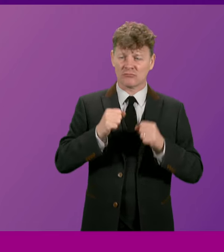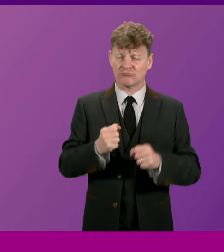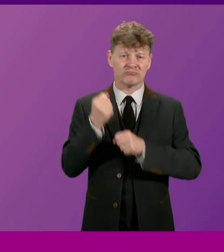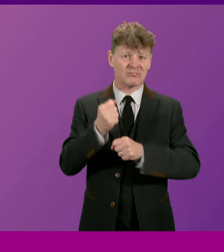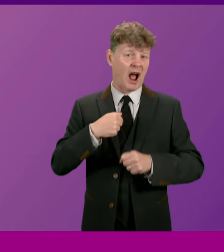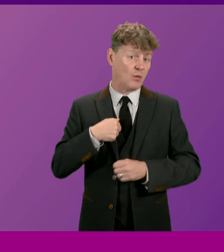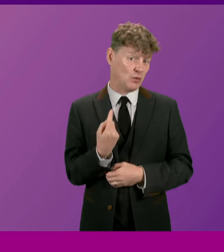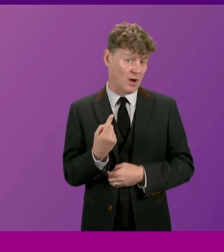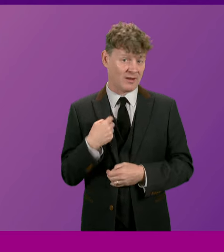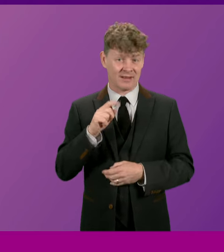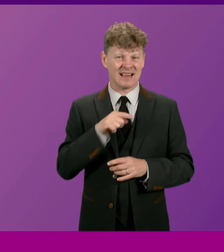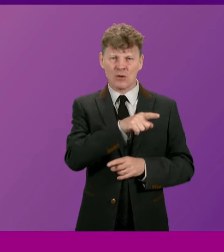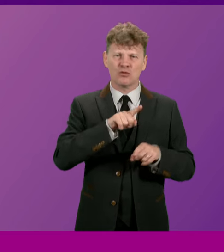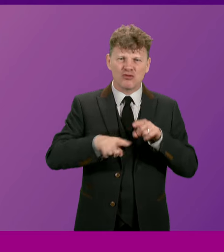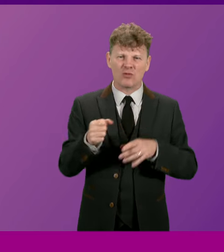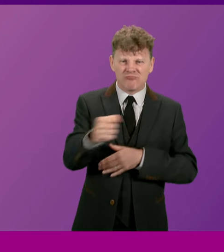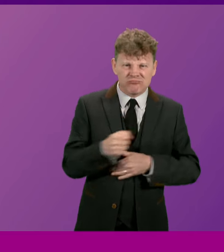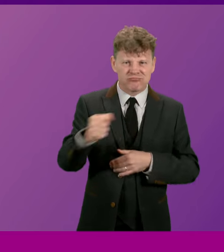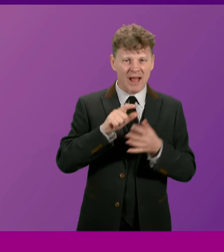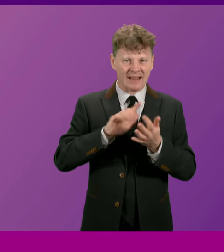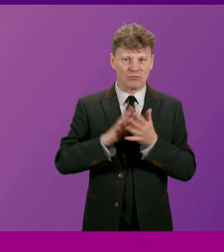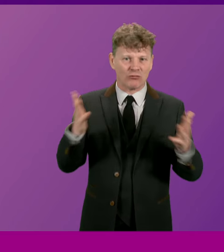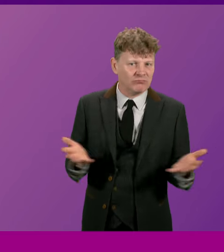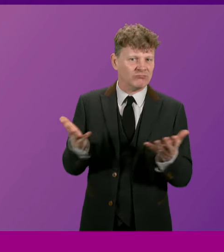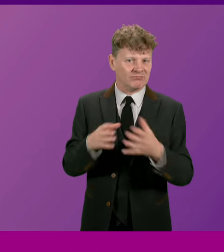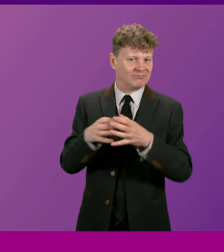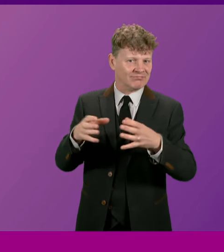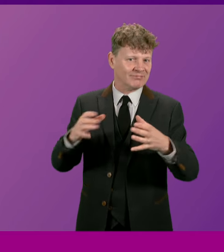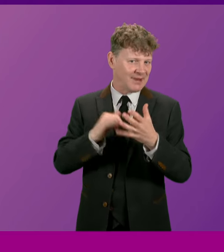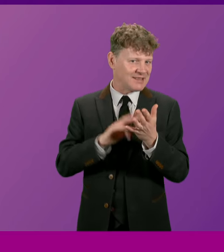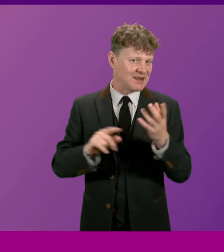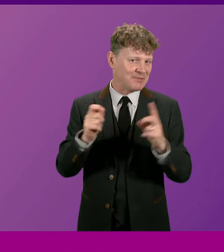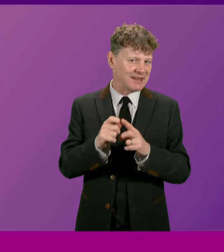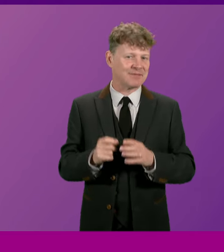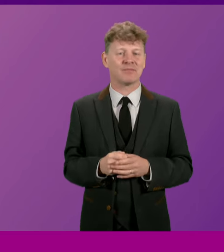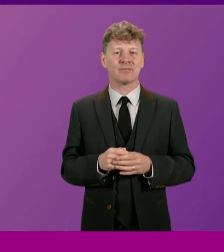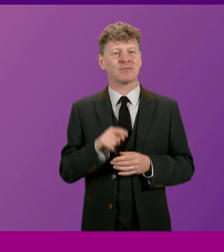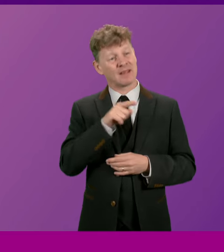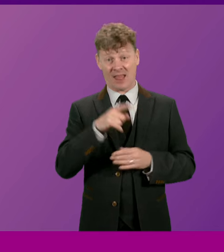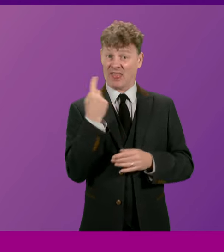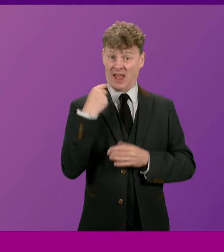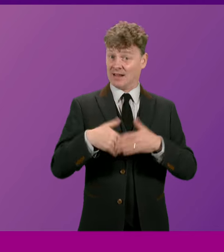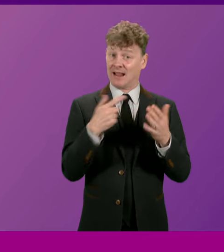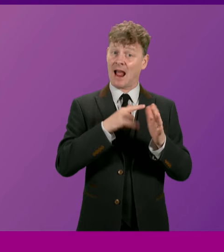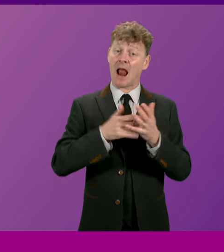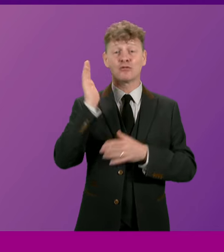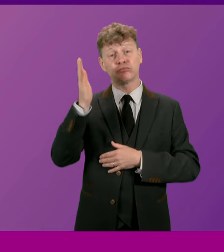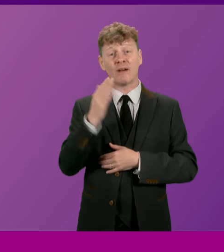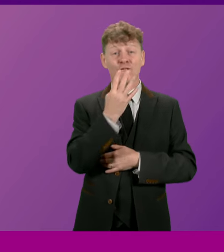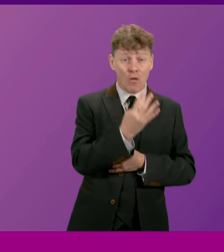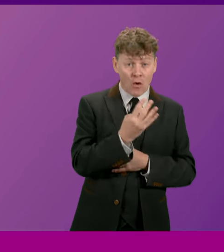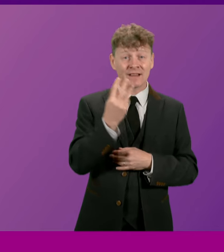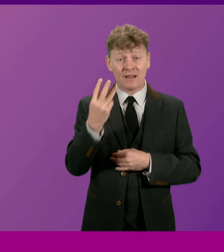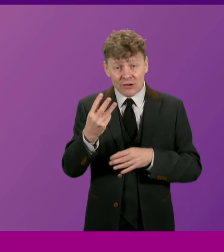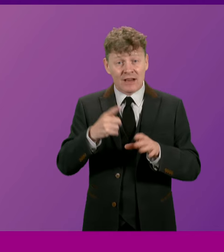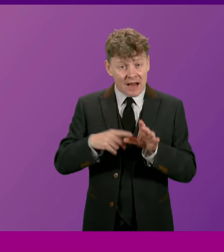who were trying to stir things up in Edinburgh for our cause. Much of what I heard from Alex that day, 43 years ago,